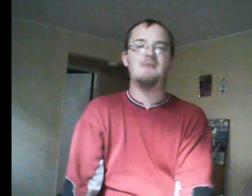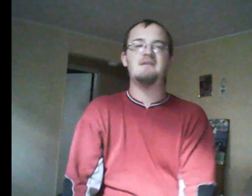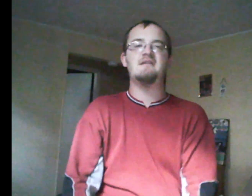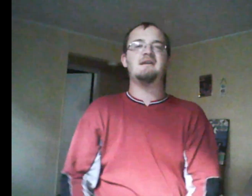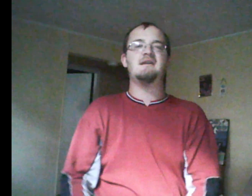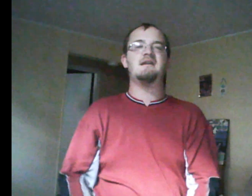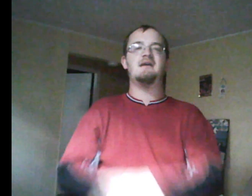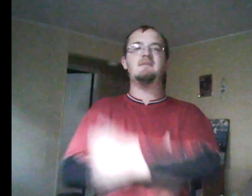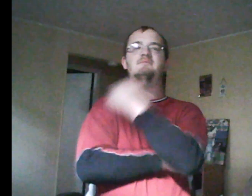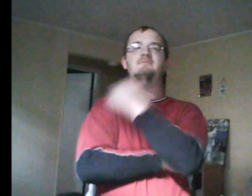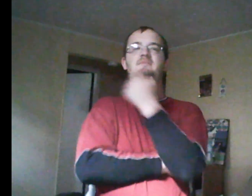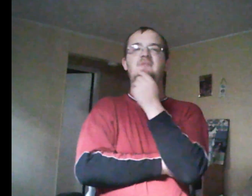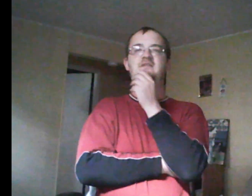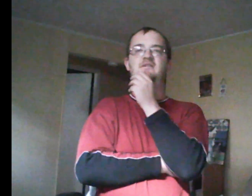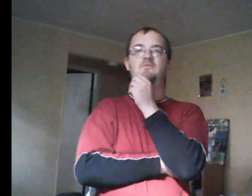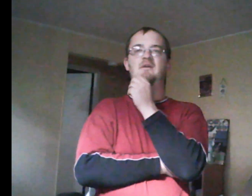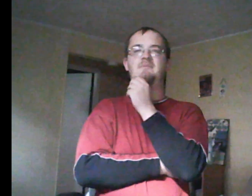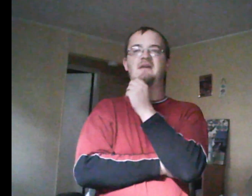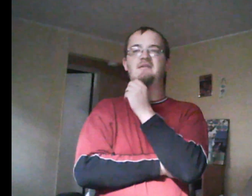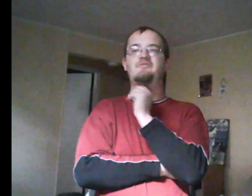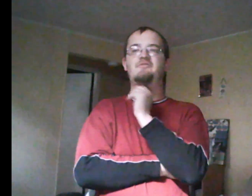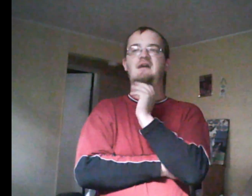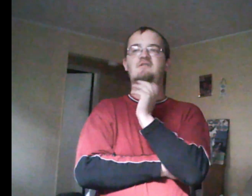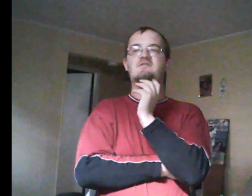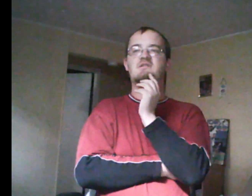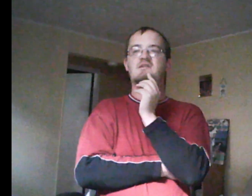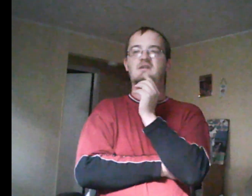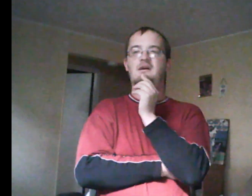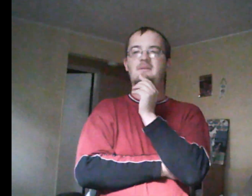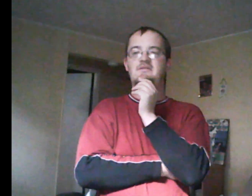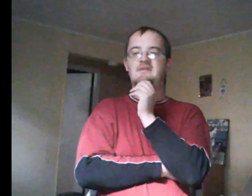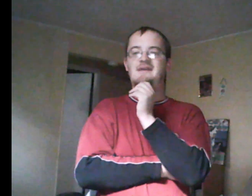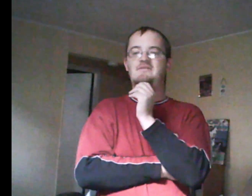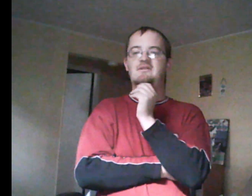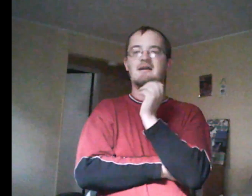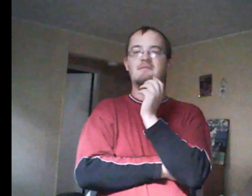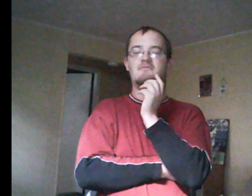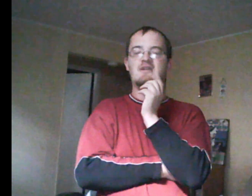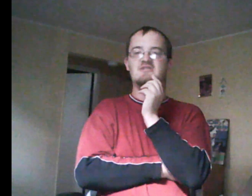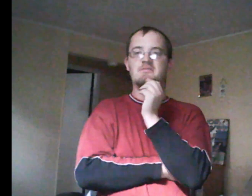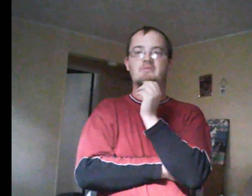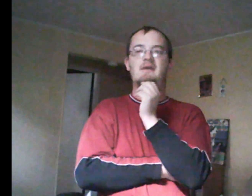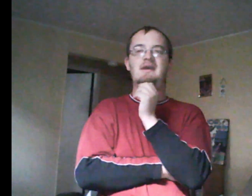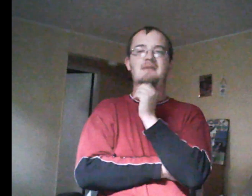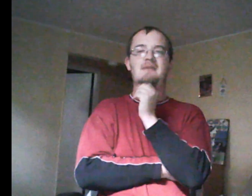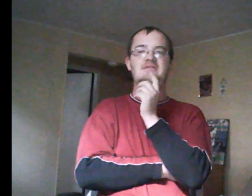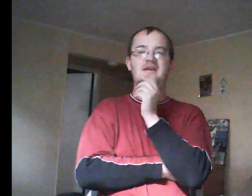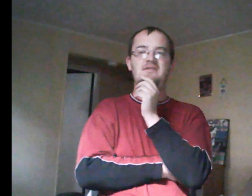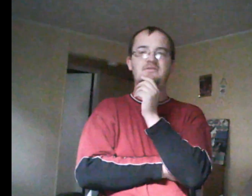Emma basically passed out flyers about the food in the cafeteria. Raj takes them away. Emma does tell